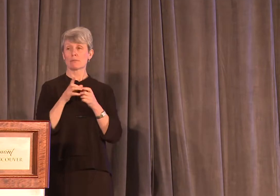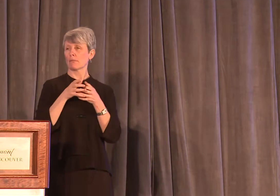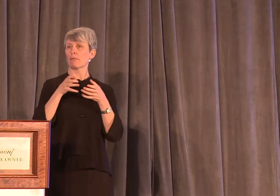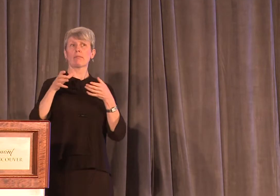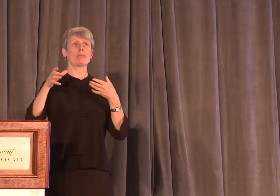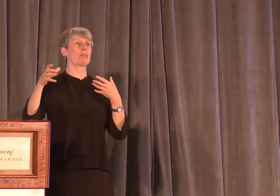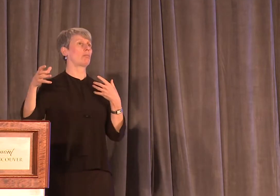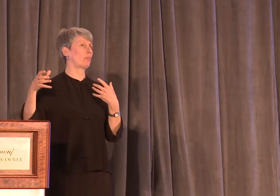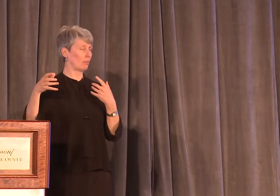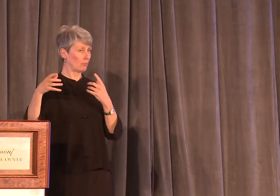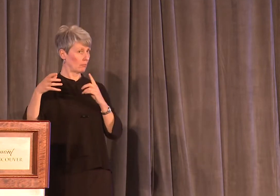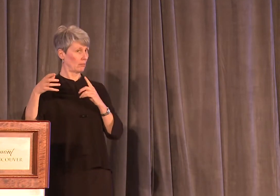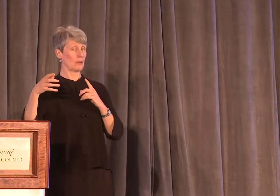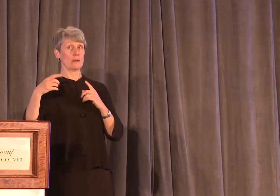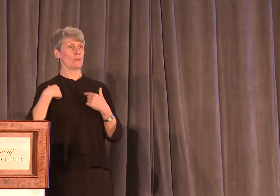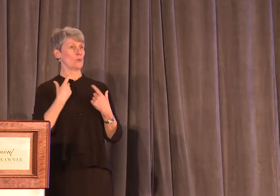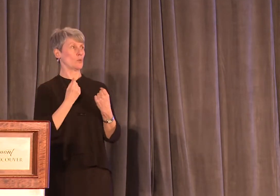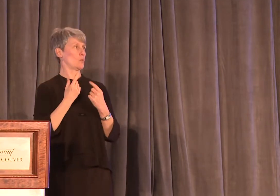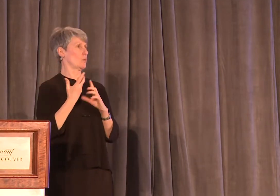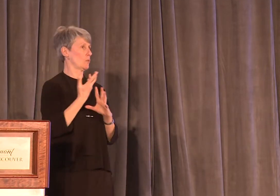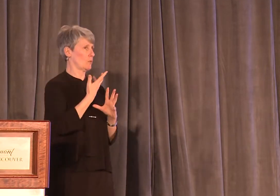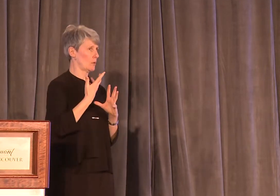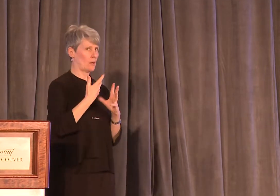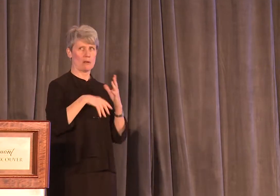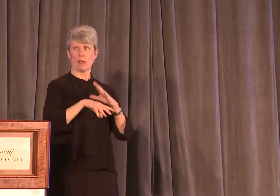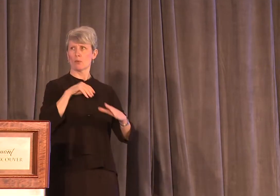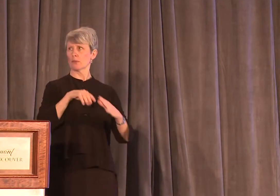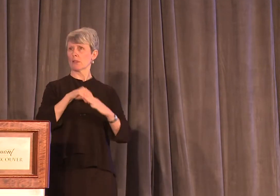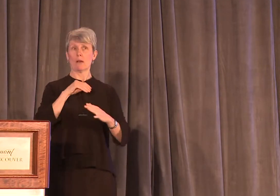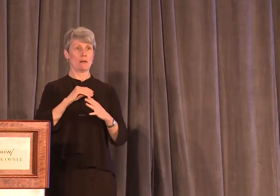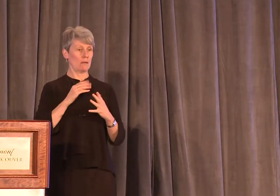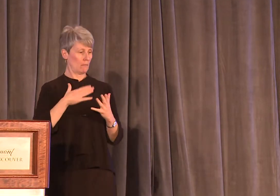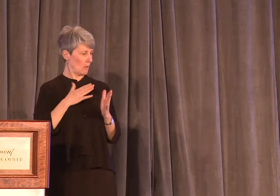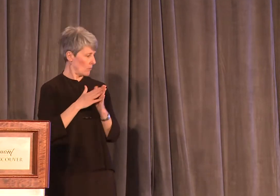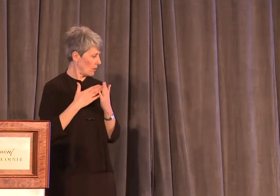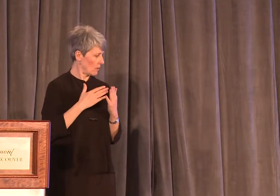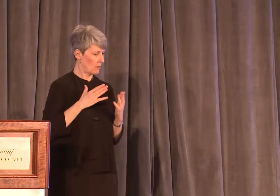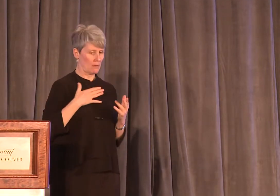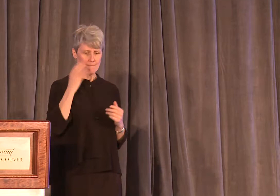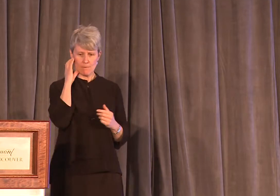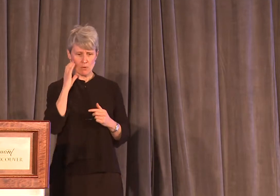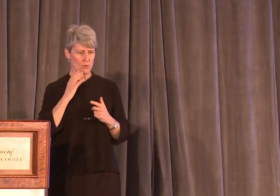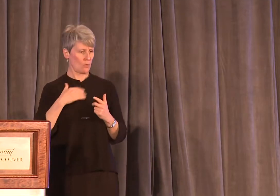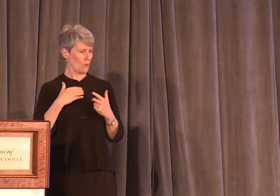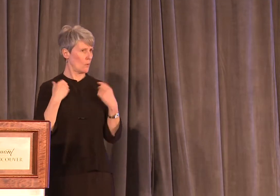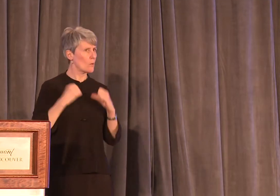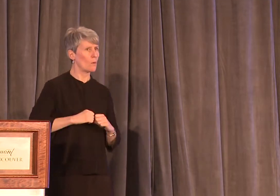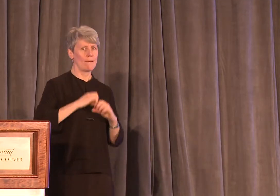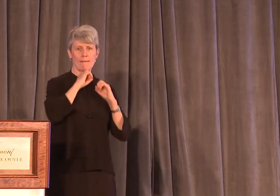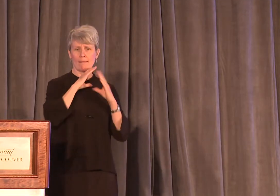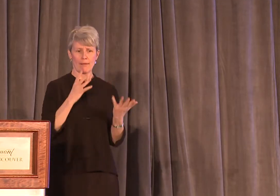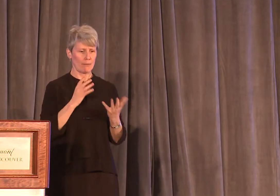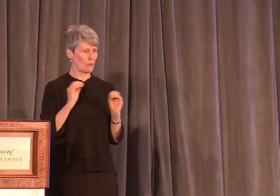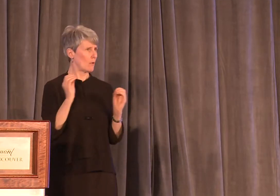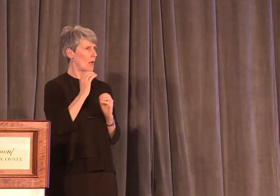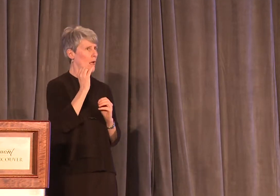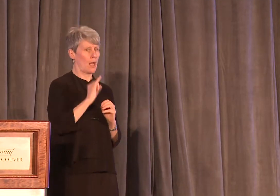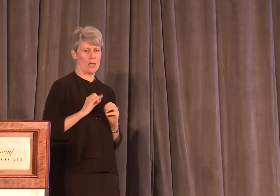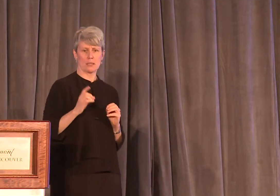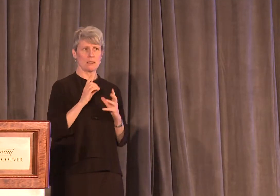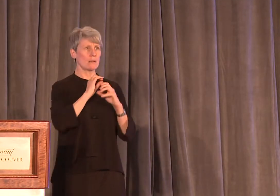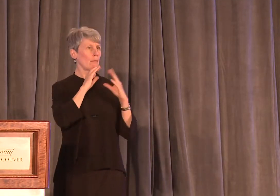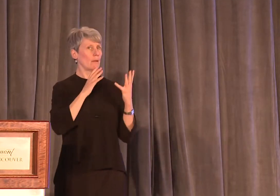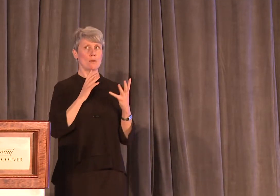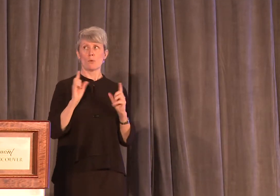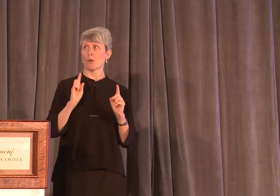and found myself back outside on the street without my wallet or my phone or a coat or any idea where I was or